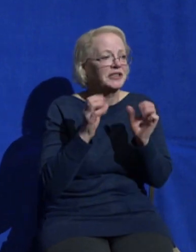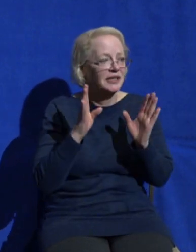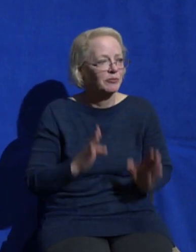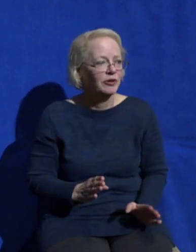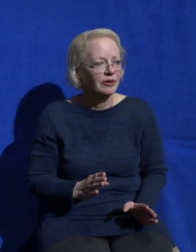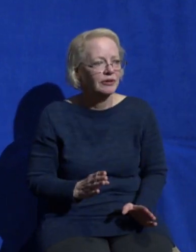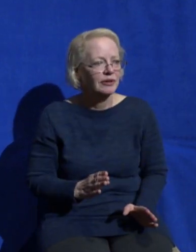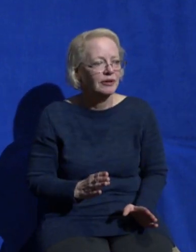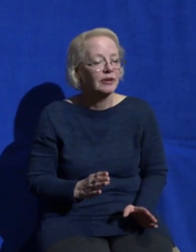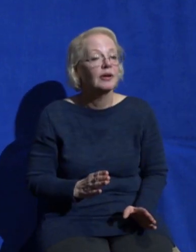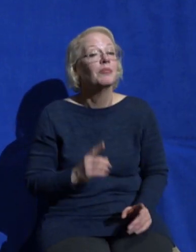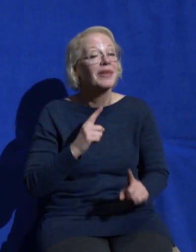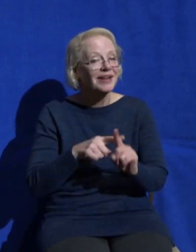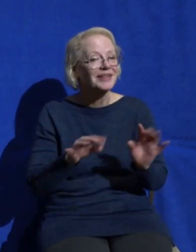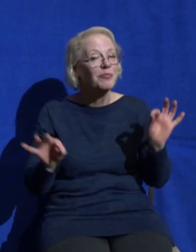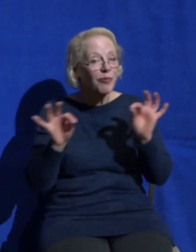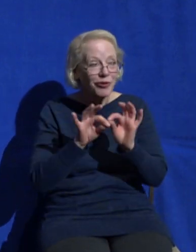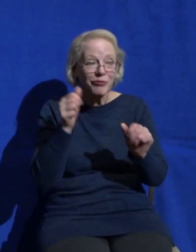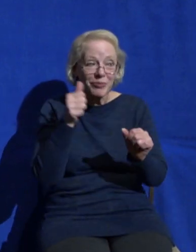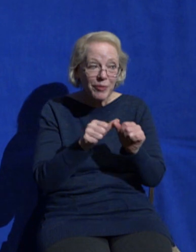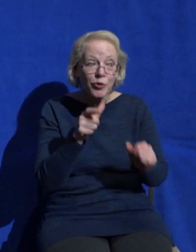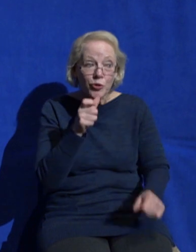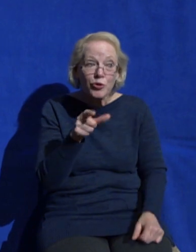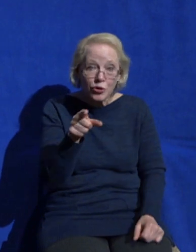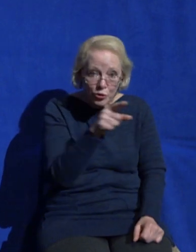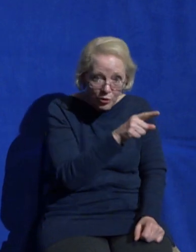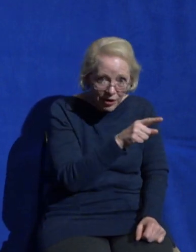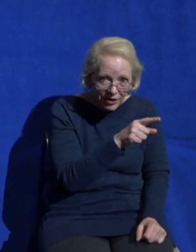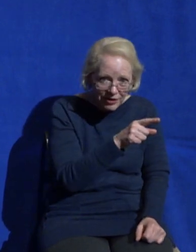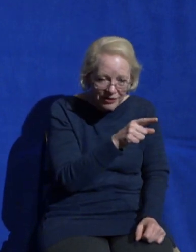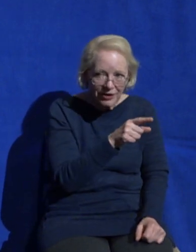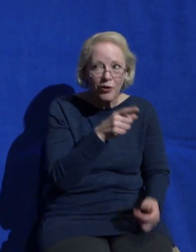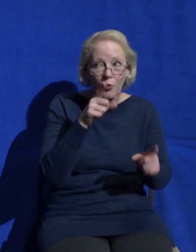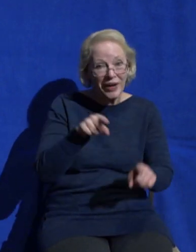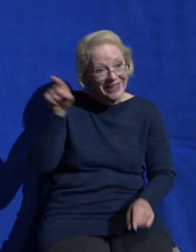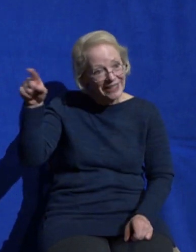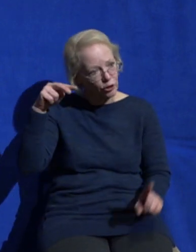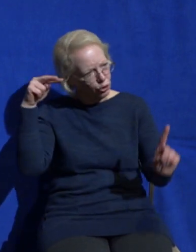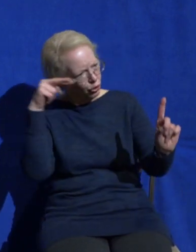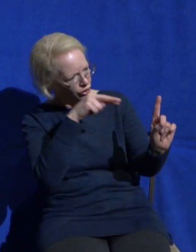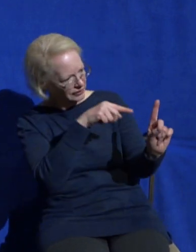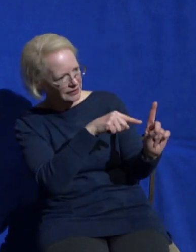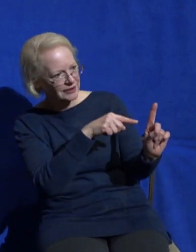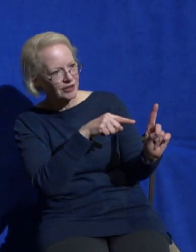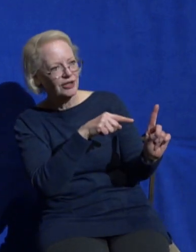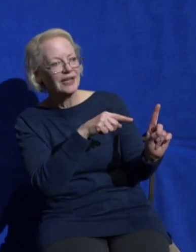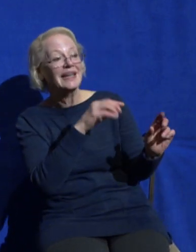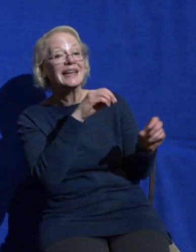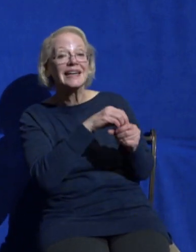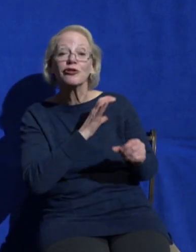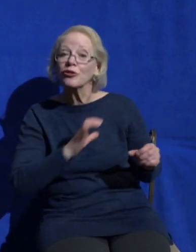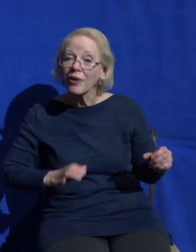his beloved son and you were made to enjoy intimacy with him